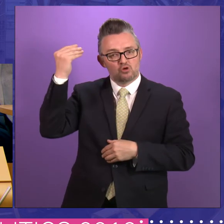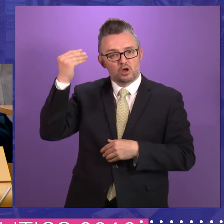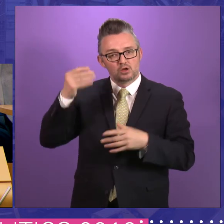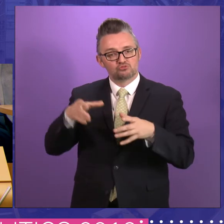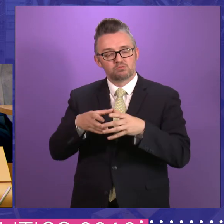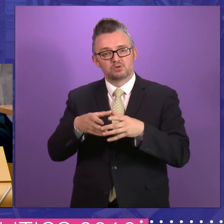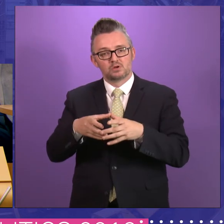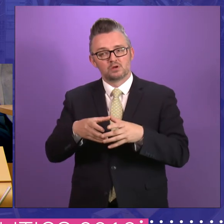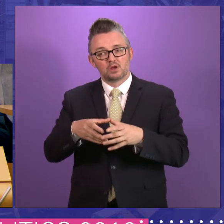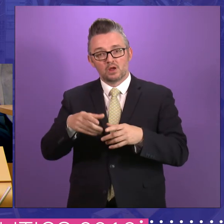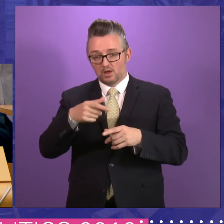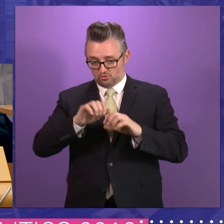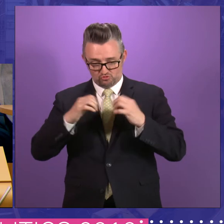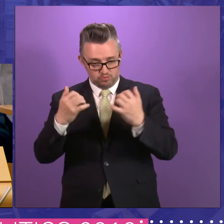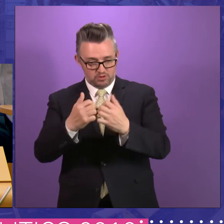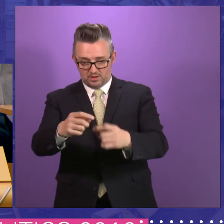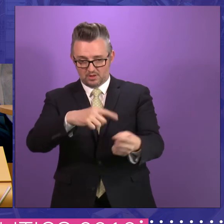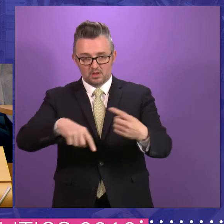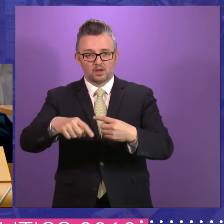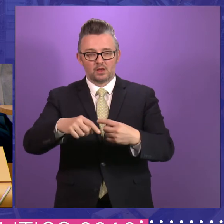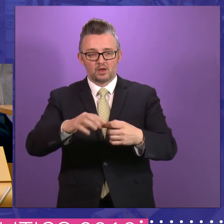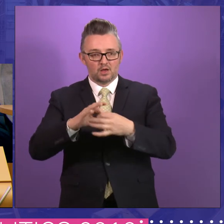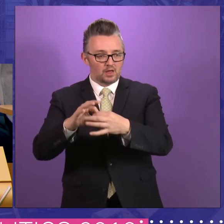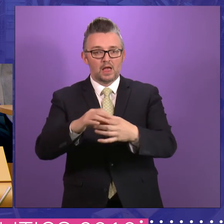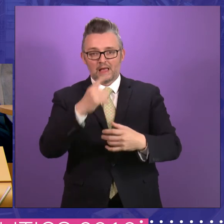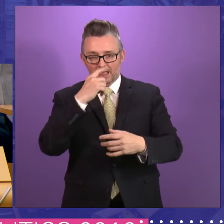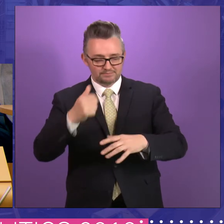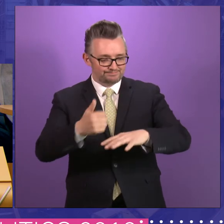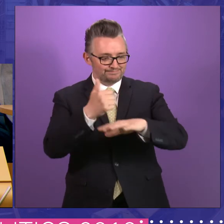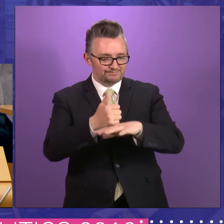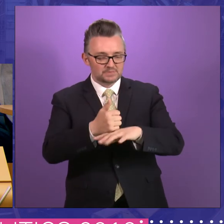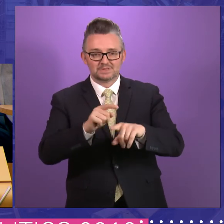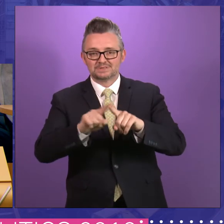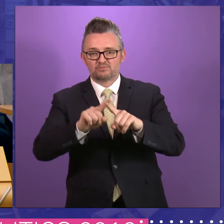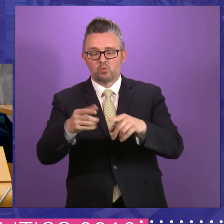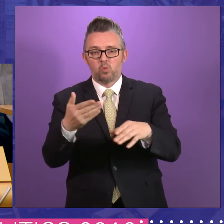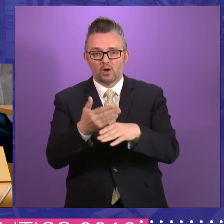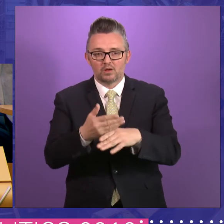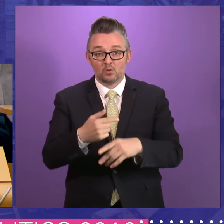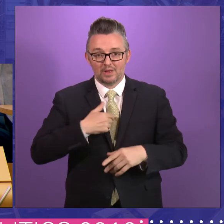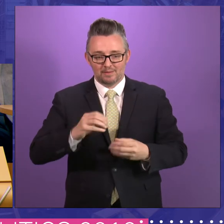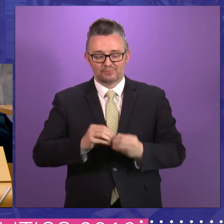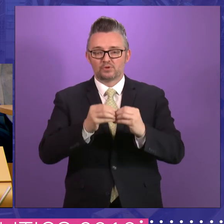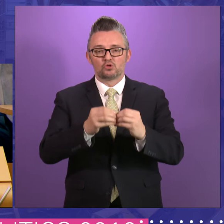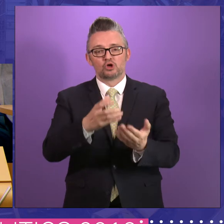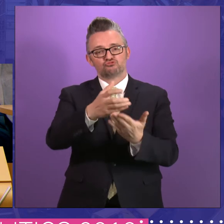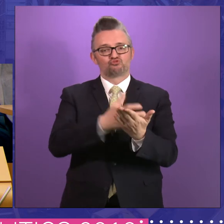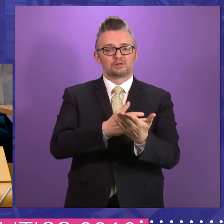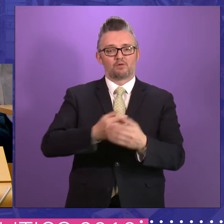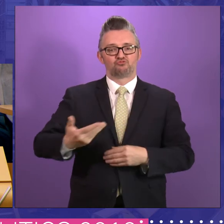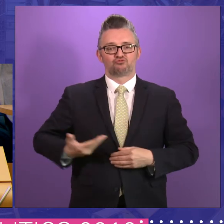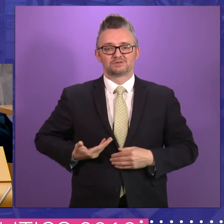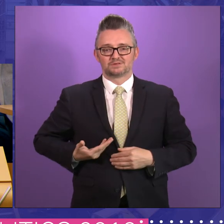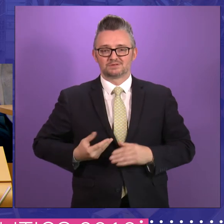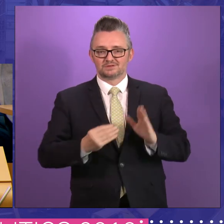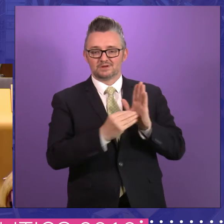have the opportunity to produce pieces of work. And we did the Charter of Rights. And I'm proud that the two colleagues sitting beside